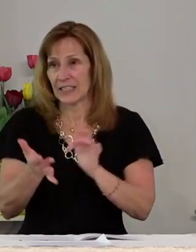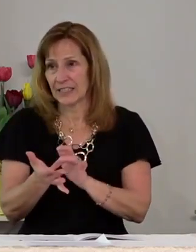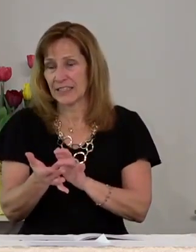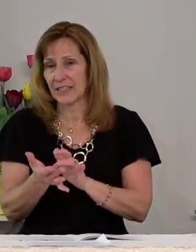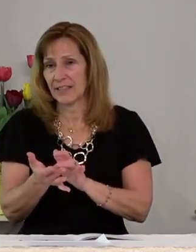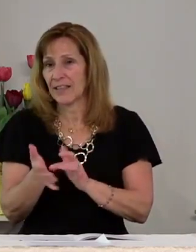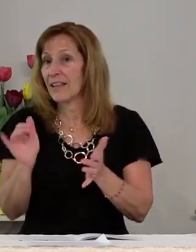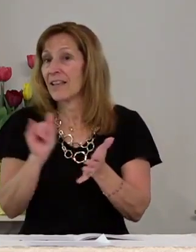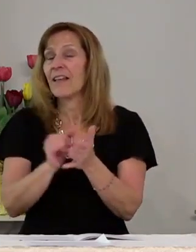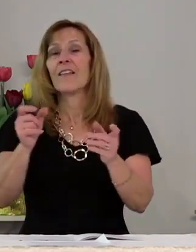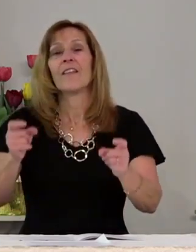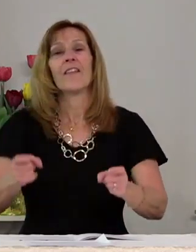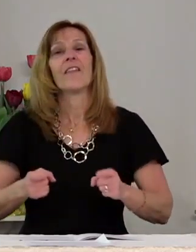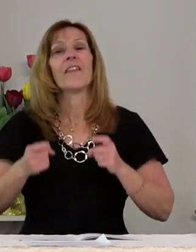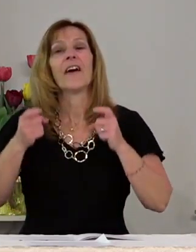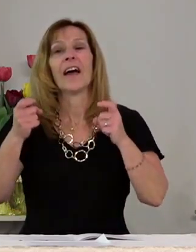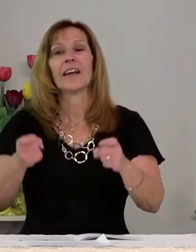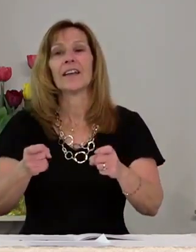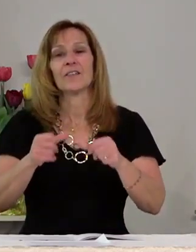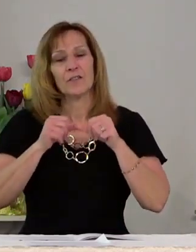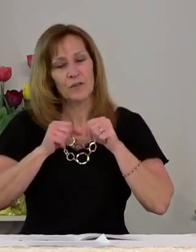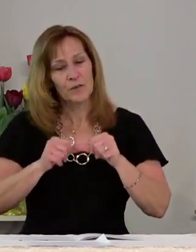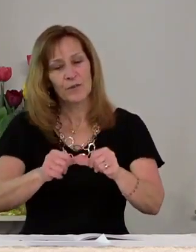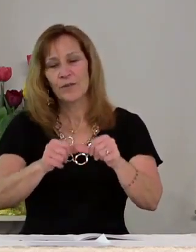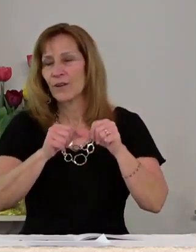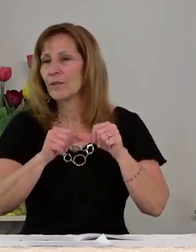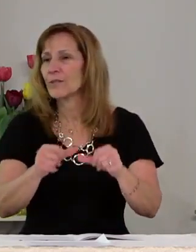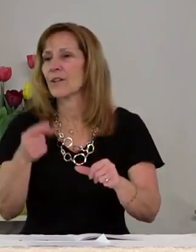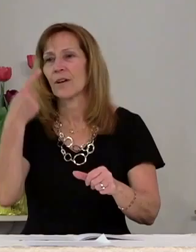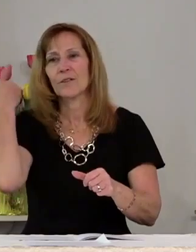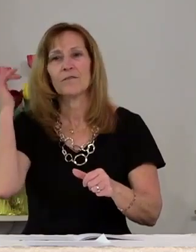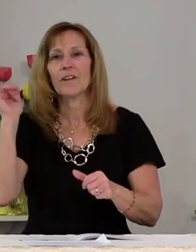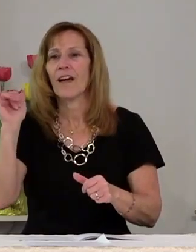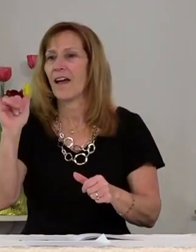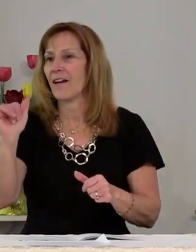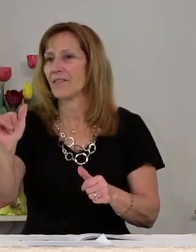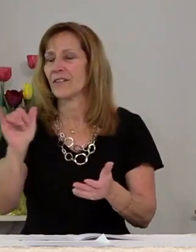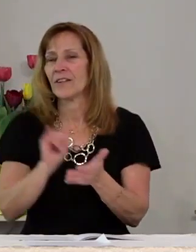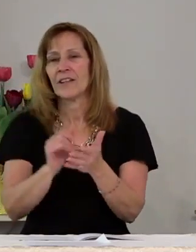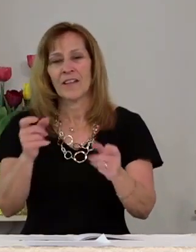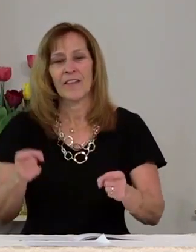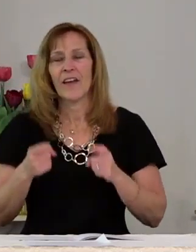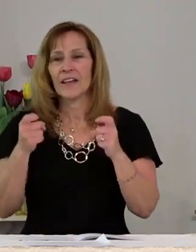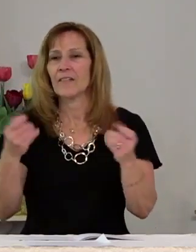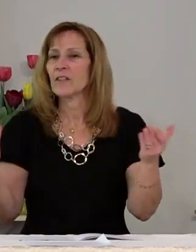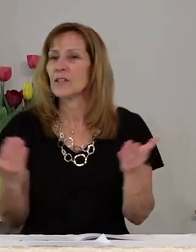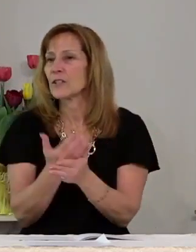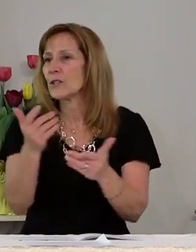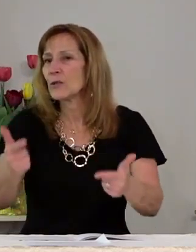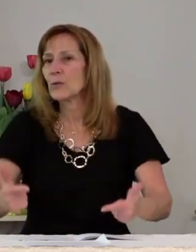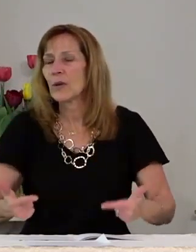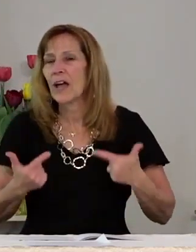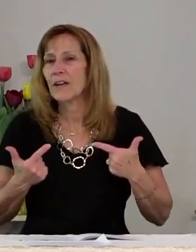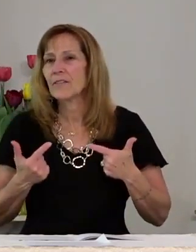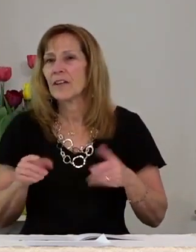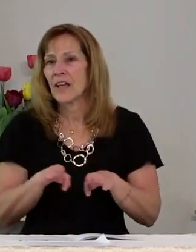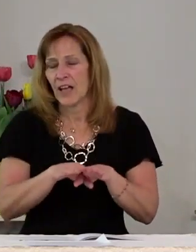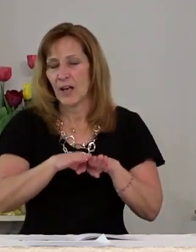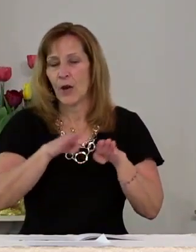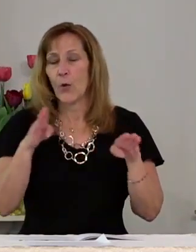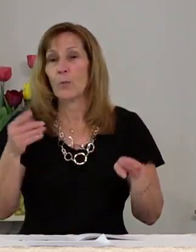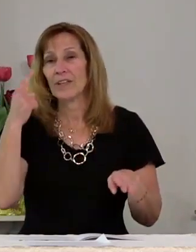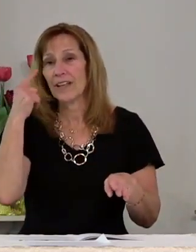that gift goes on forever that gift is new life and opened